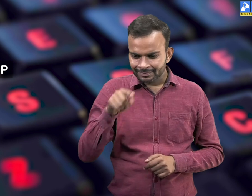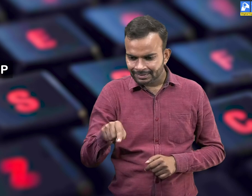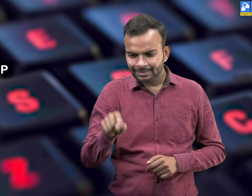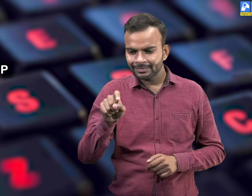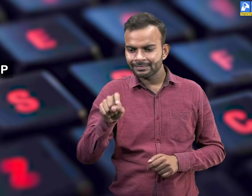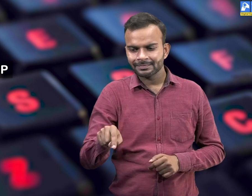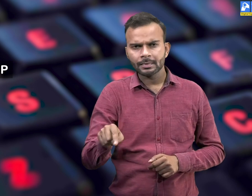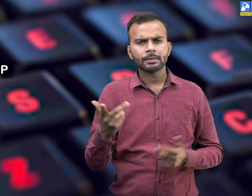keyboard.